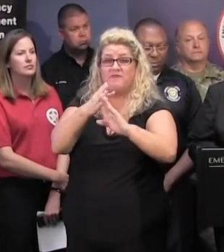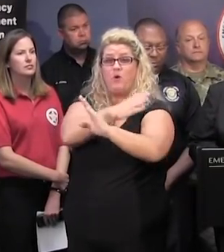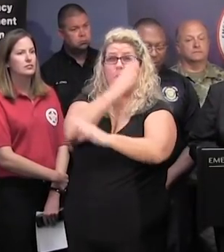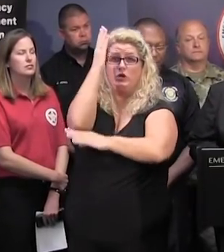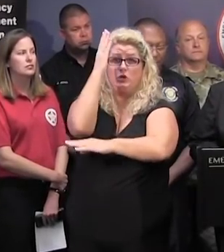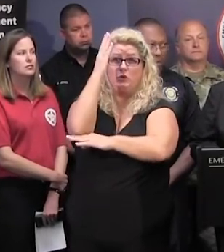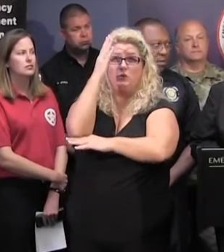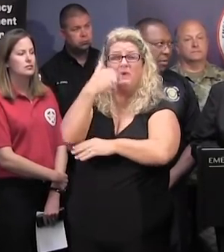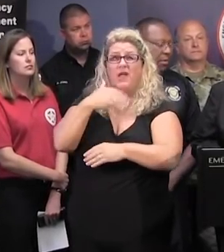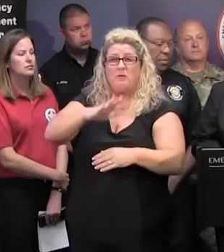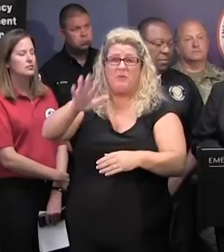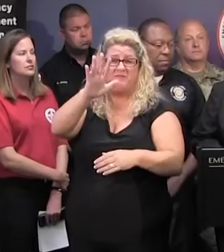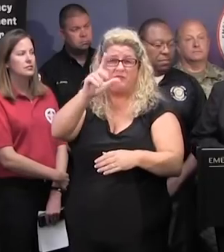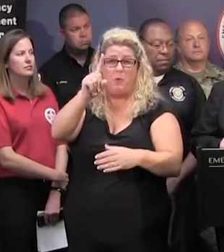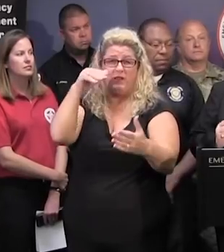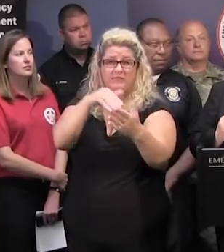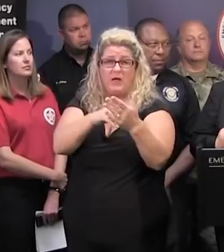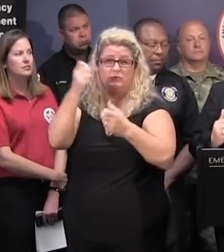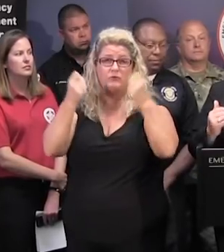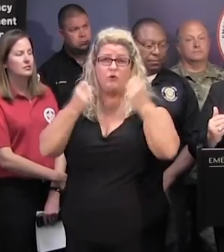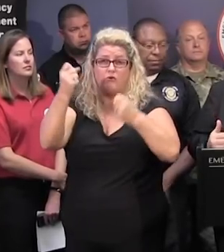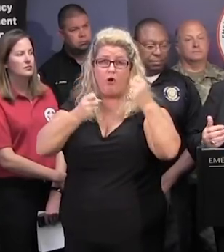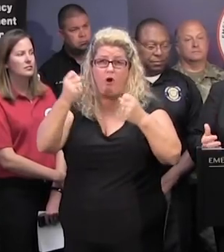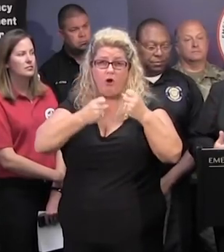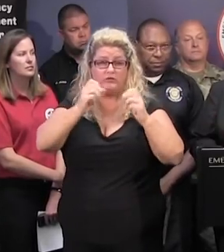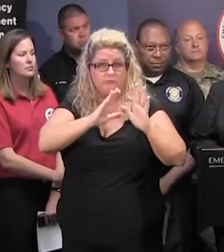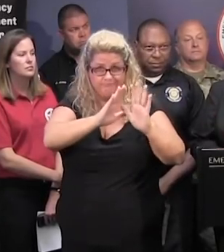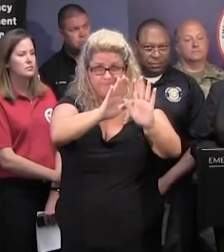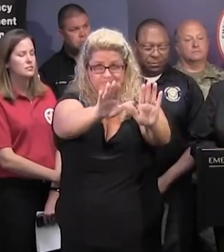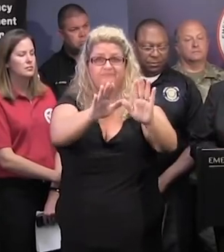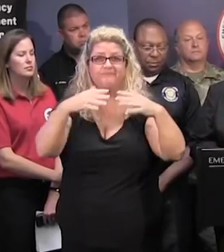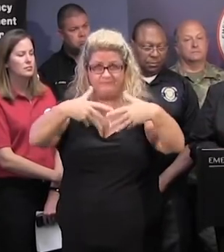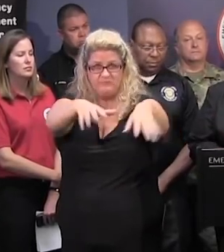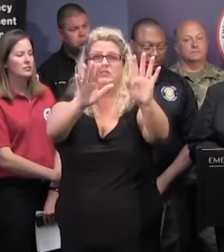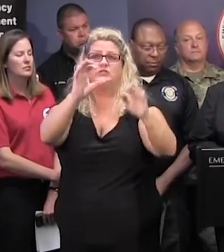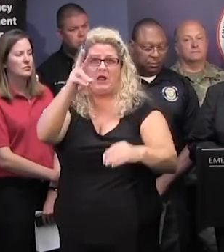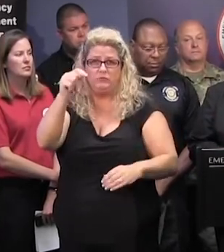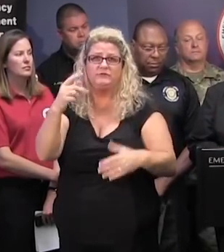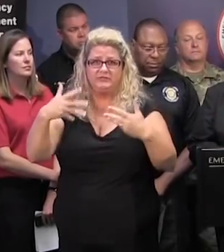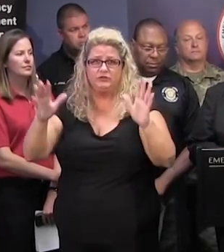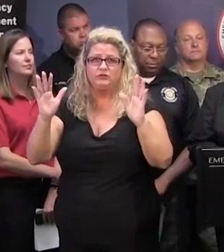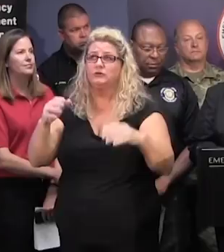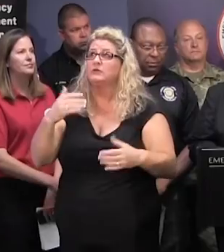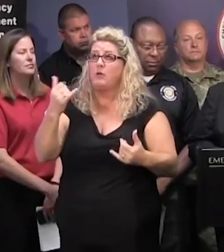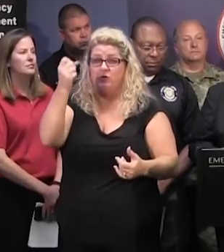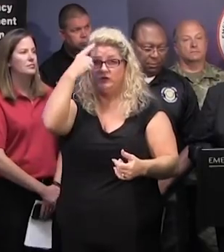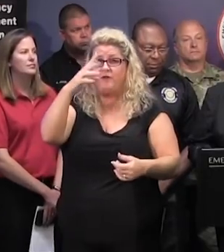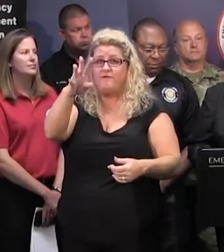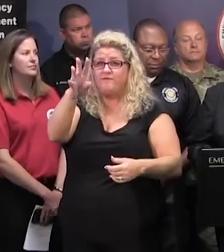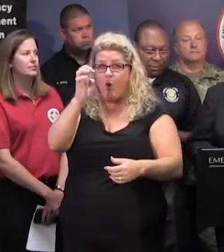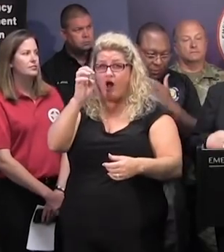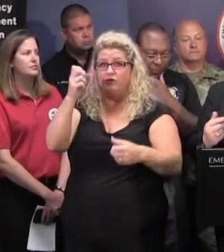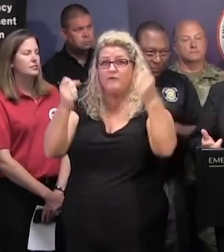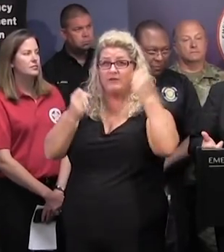estimated 51,000 vehicles since the evacuation time. That includes up to 400 vehicles